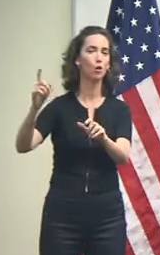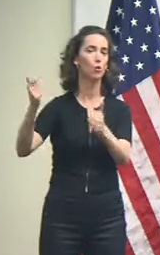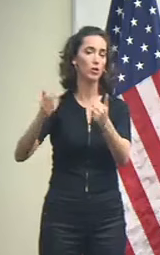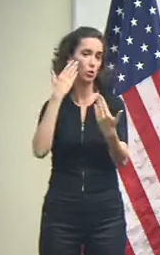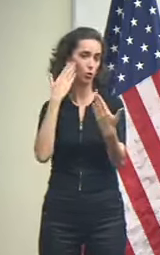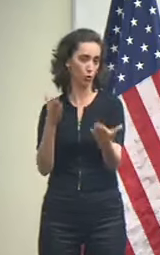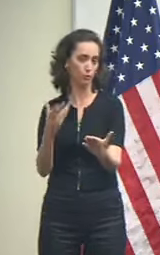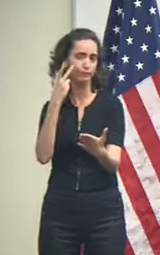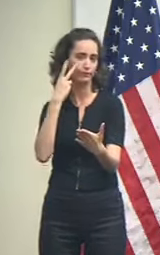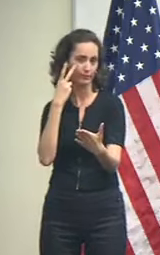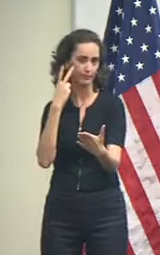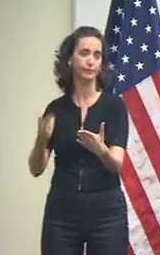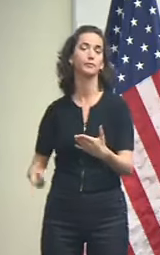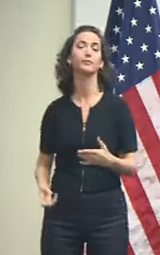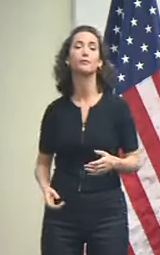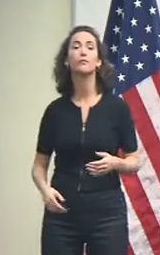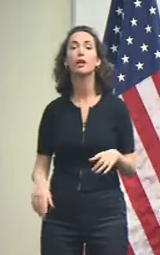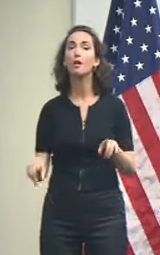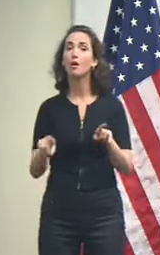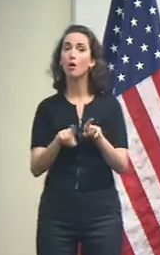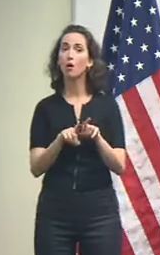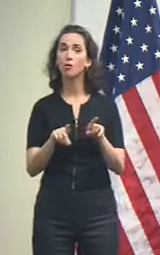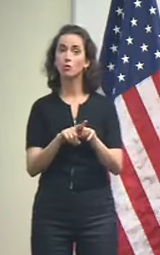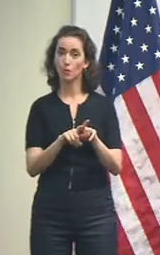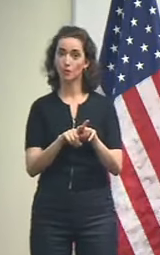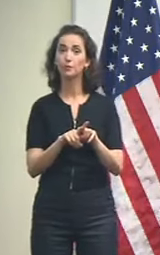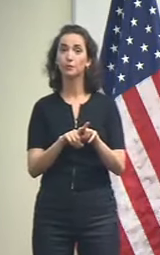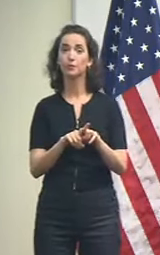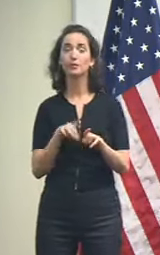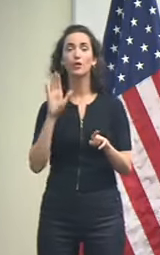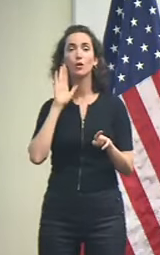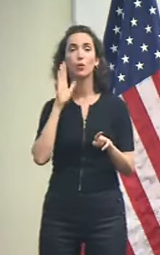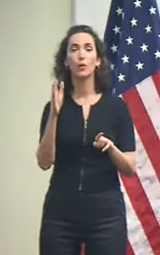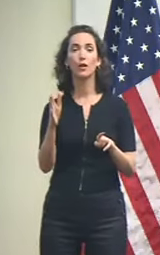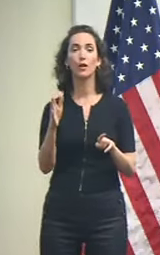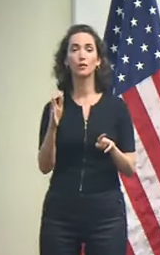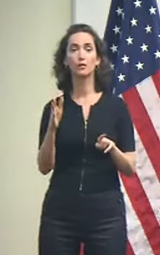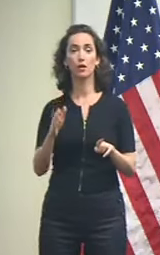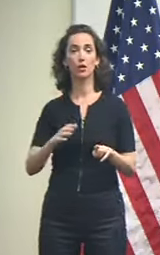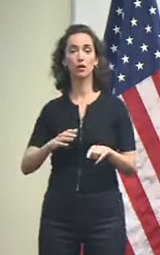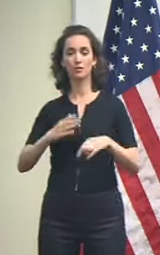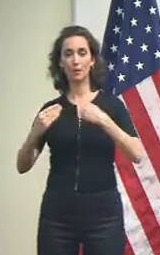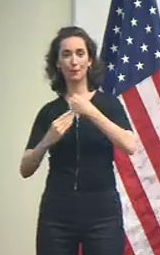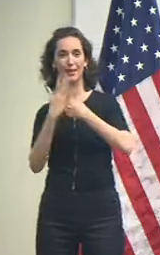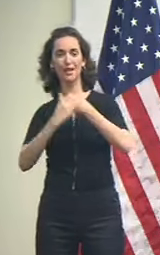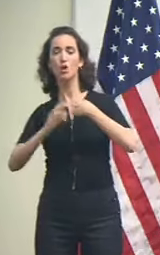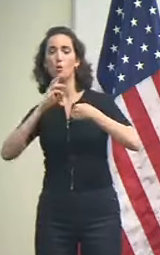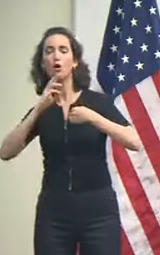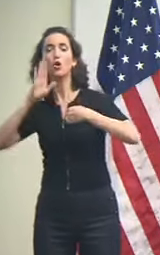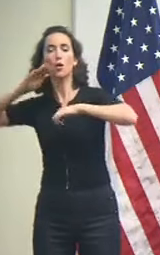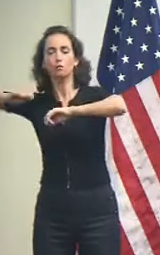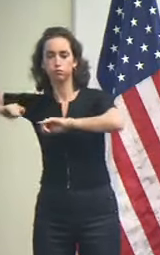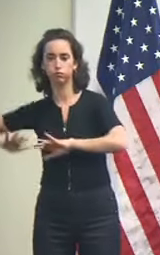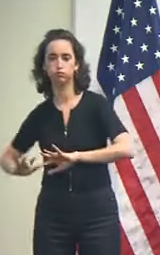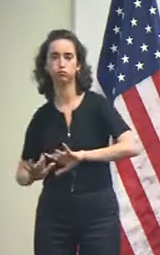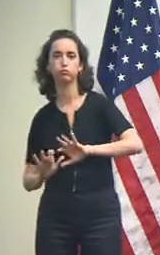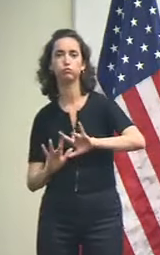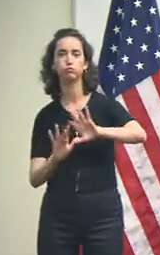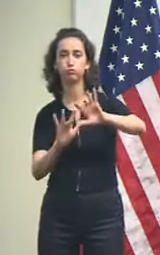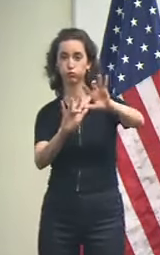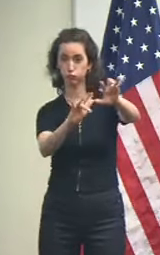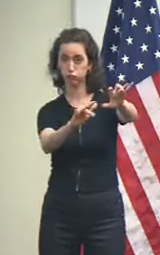We also know that there will be a storm surge, and the